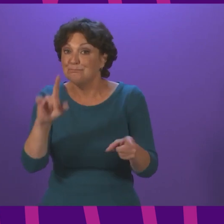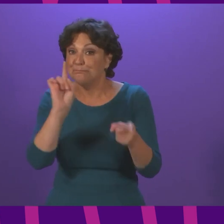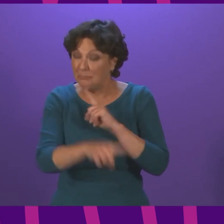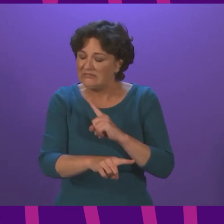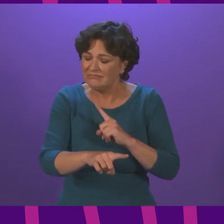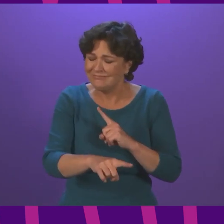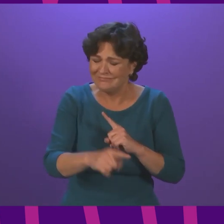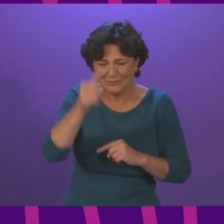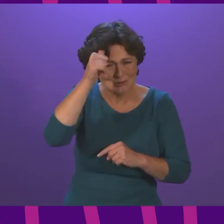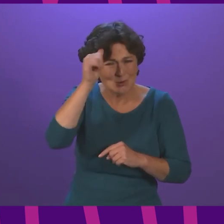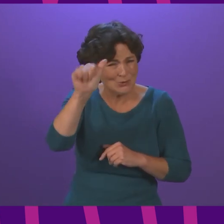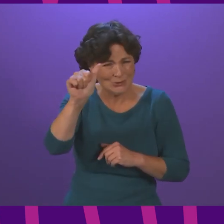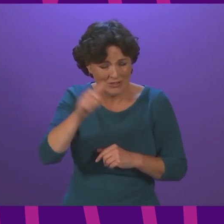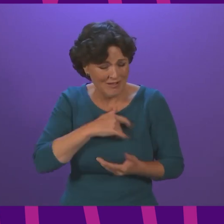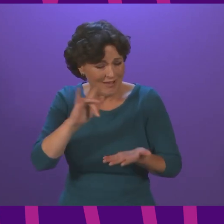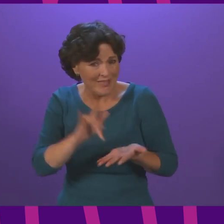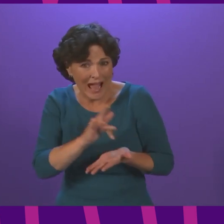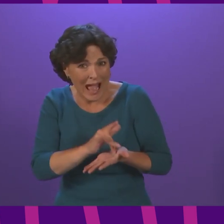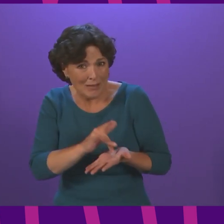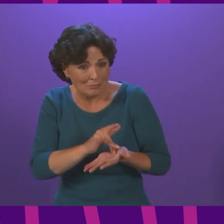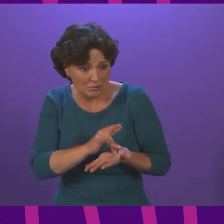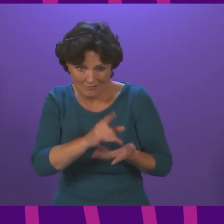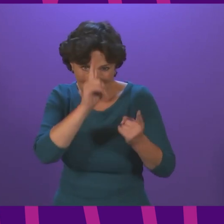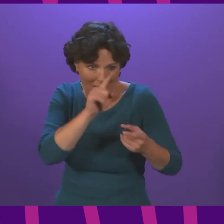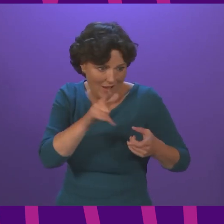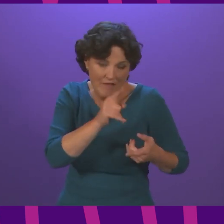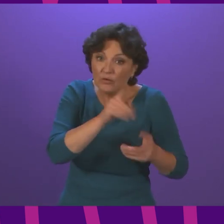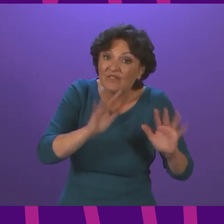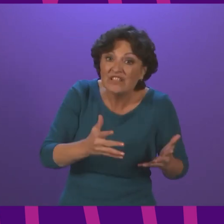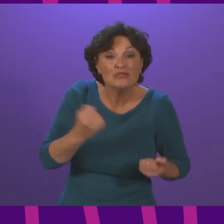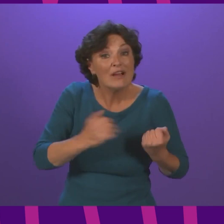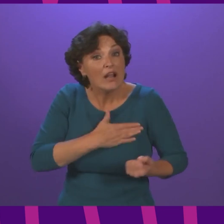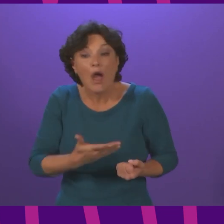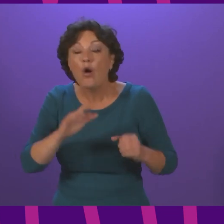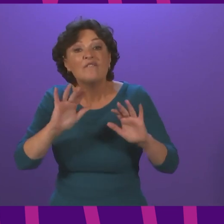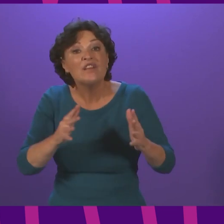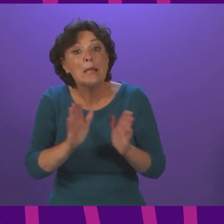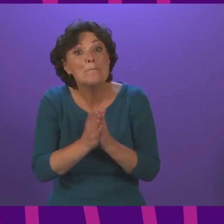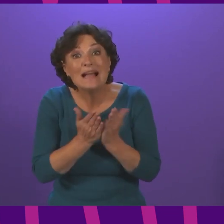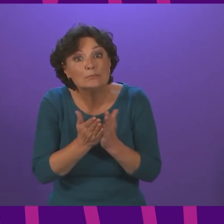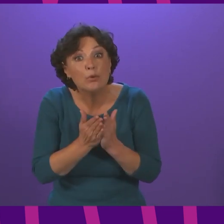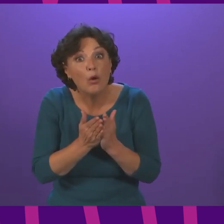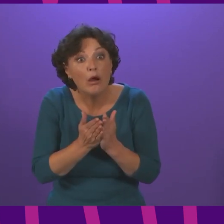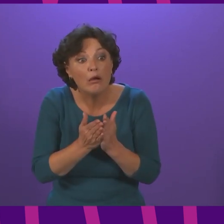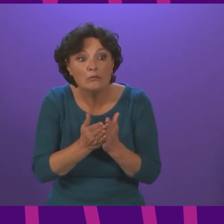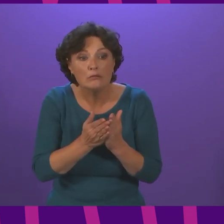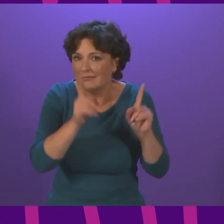have a driving licence or a passport and therefore will not be able to use the app that is why not just for a few days but